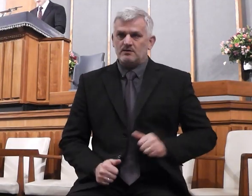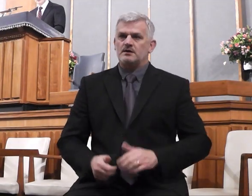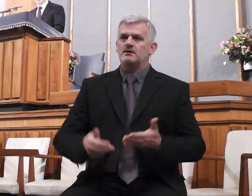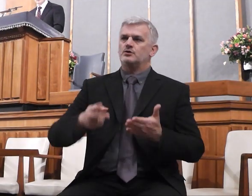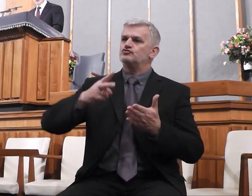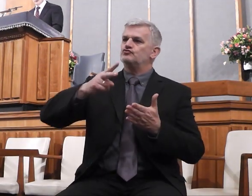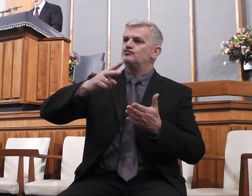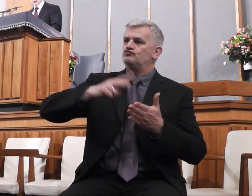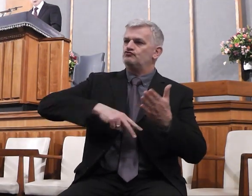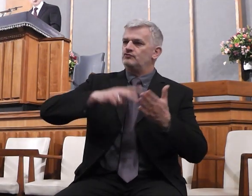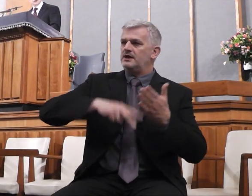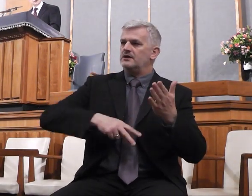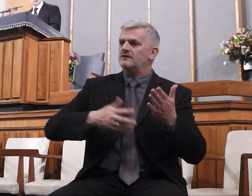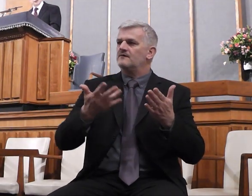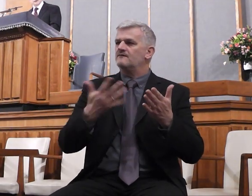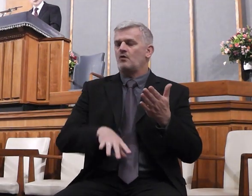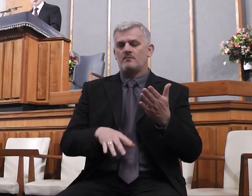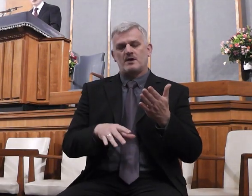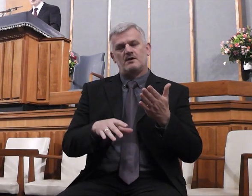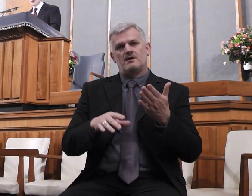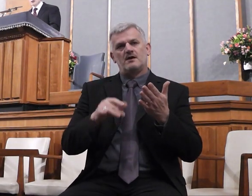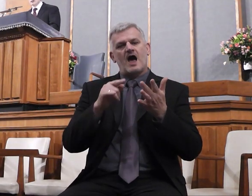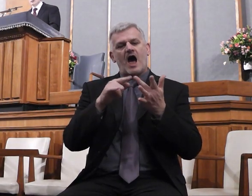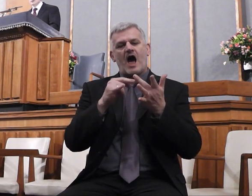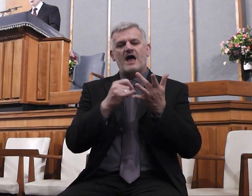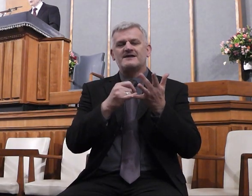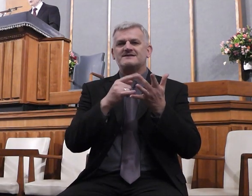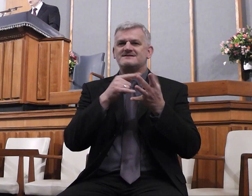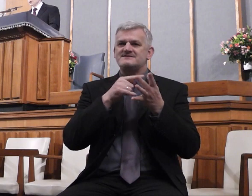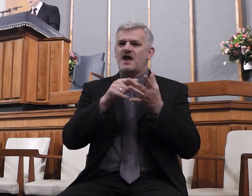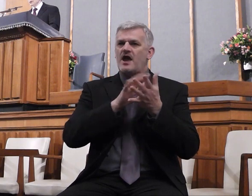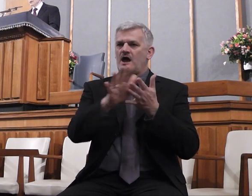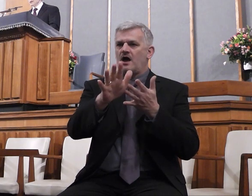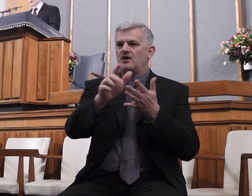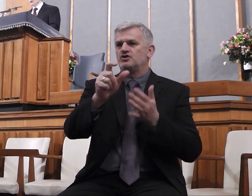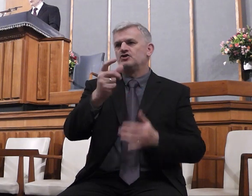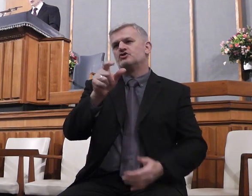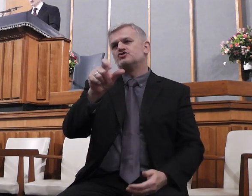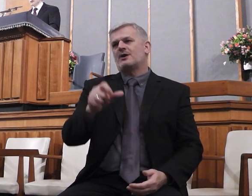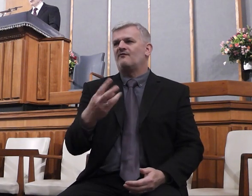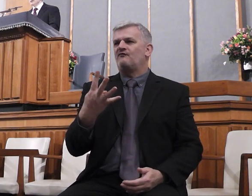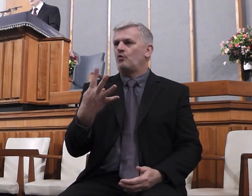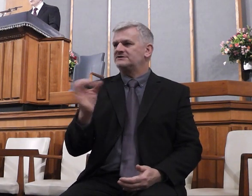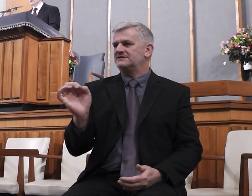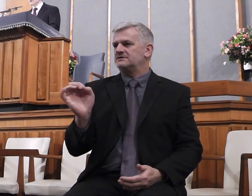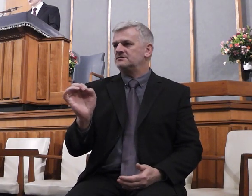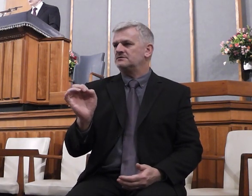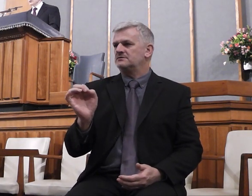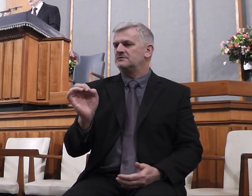is from the book of the prophet Isaiah chapter 40. Isaiah chapter 40.